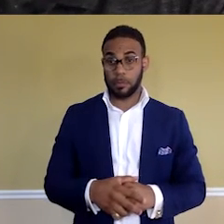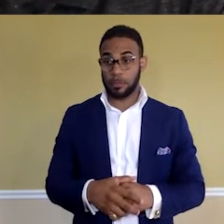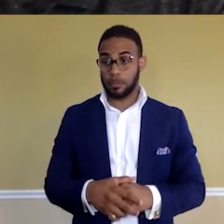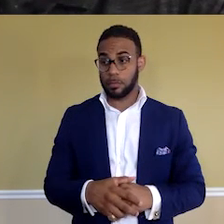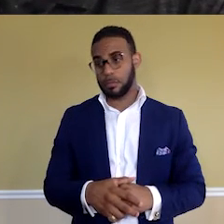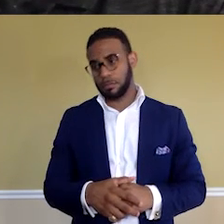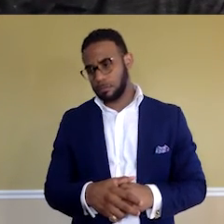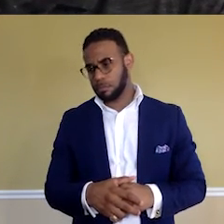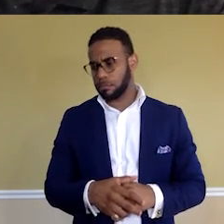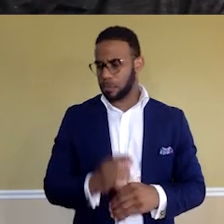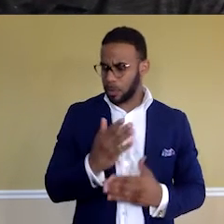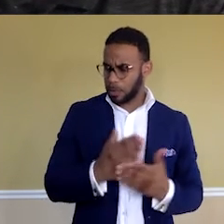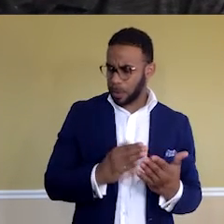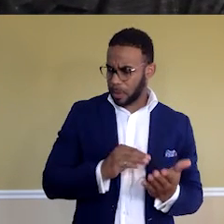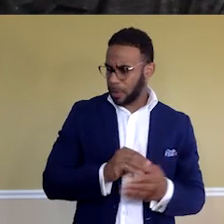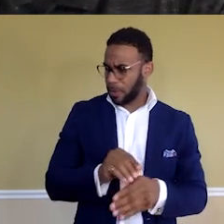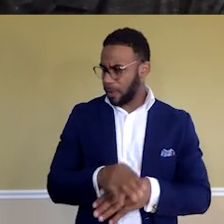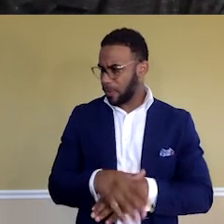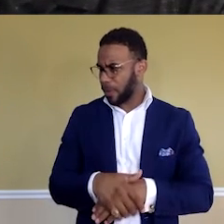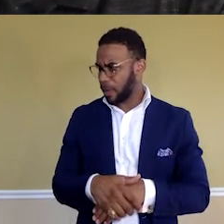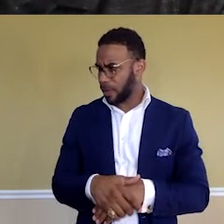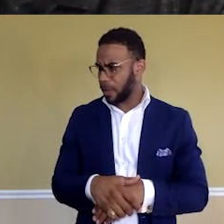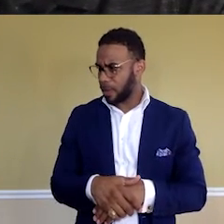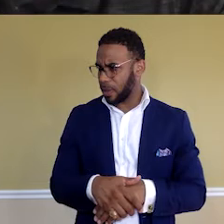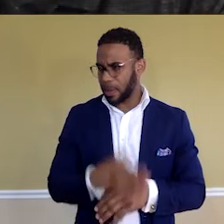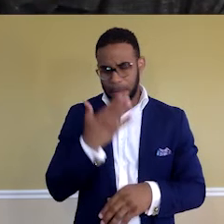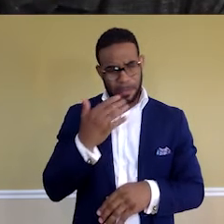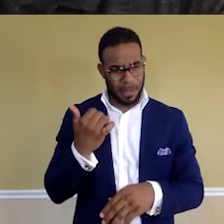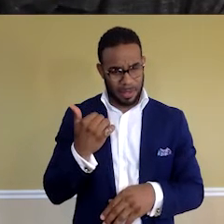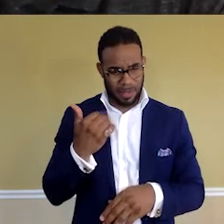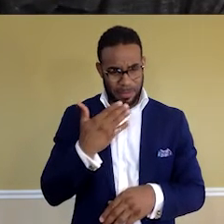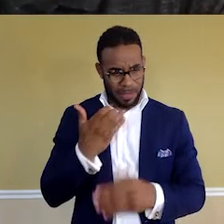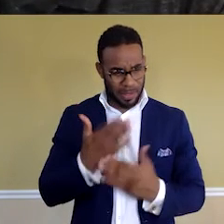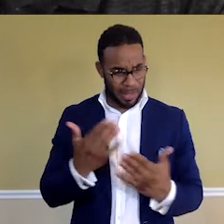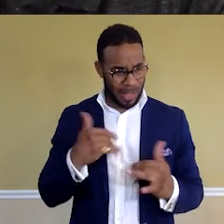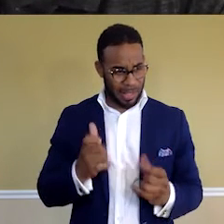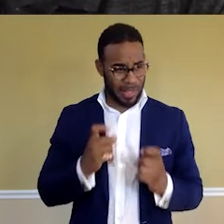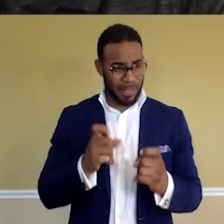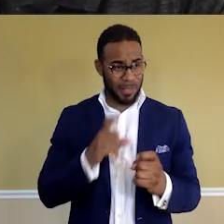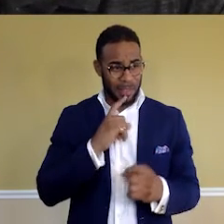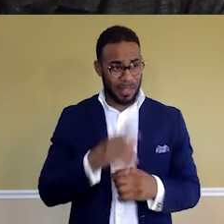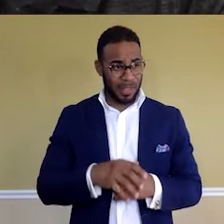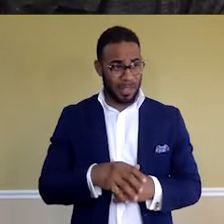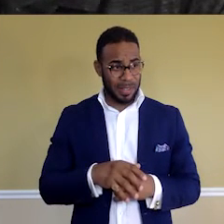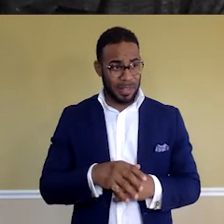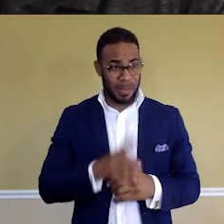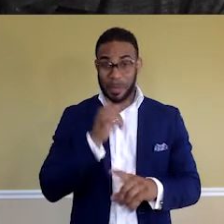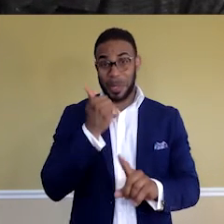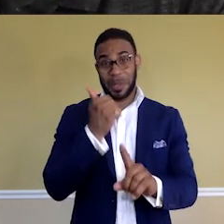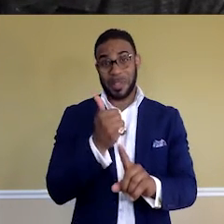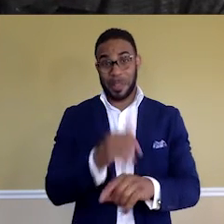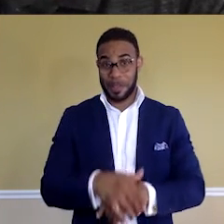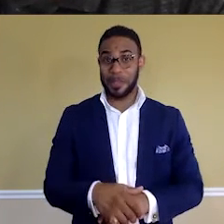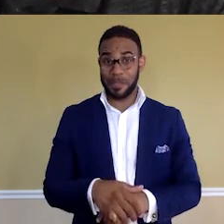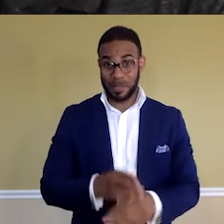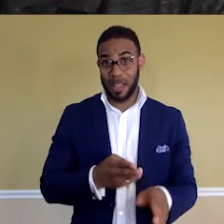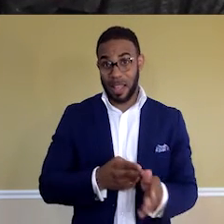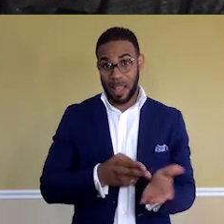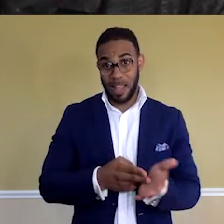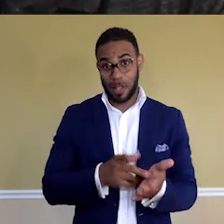One piece of advice. The best I can give you is be yourself, honestly, as you try to